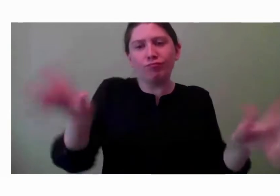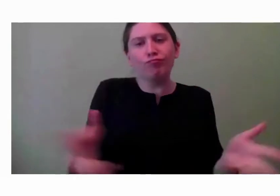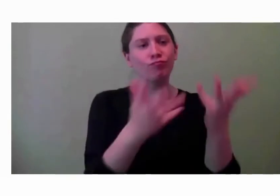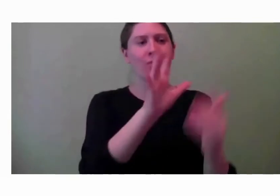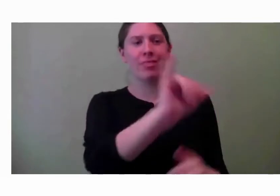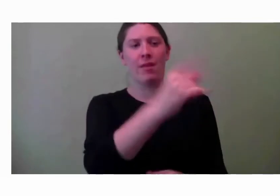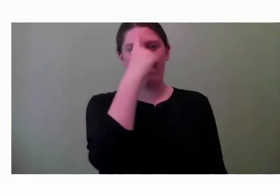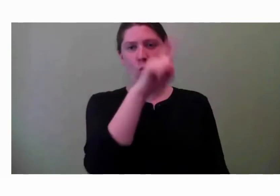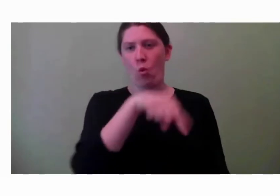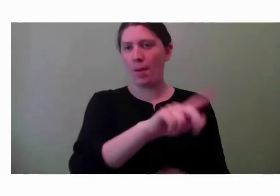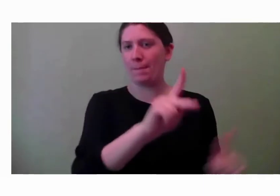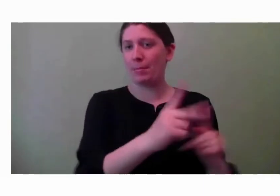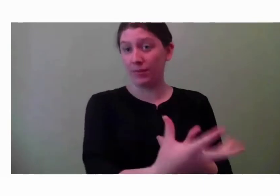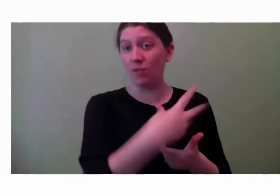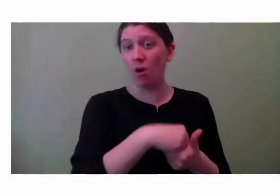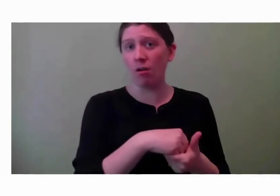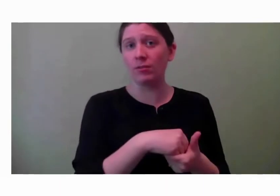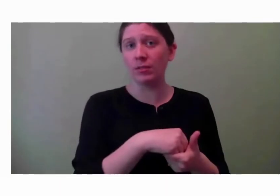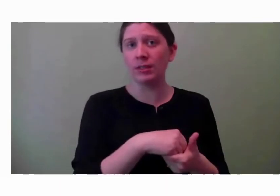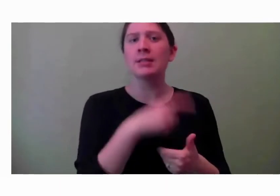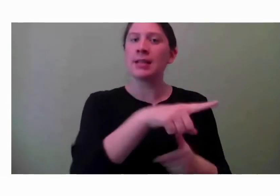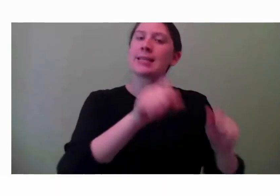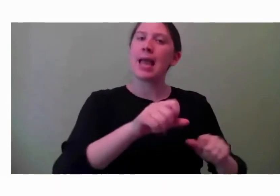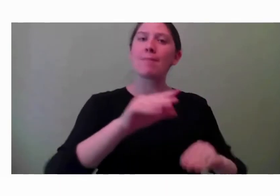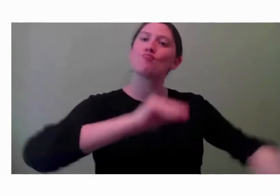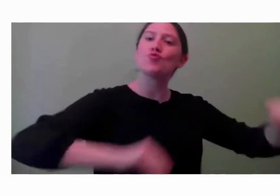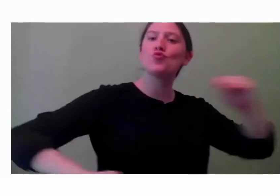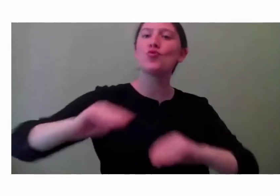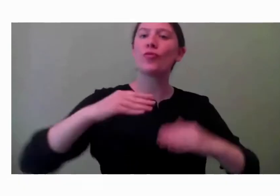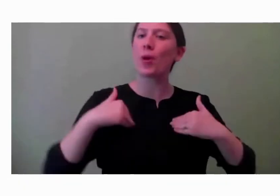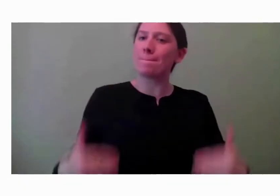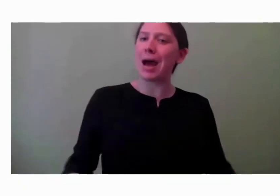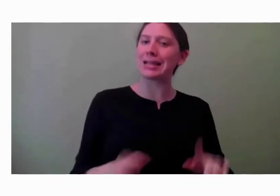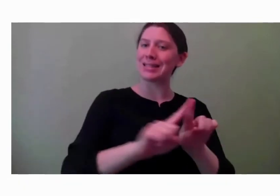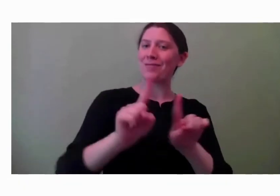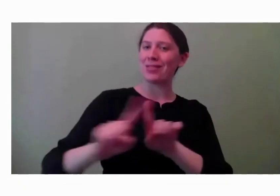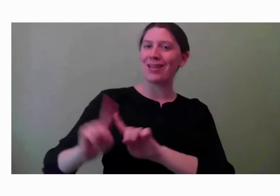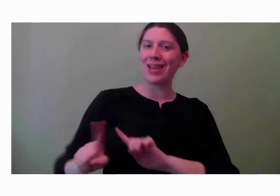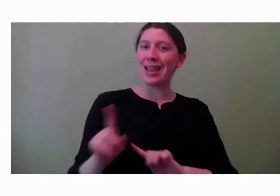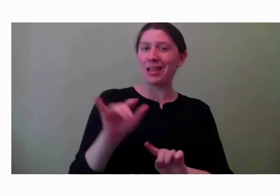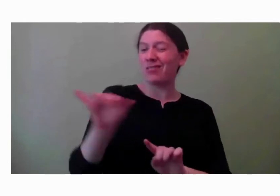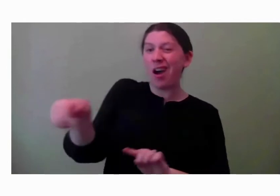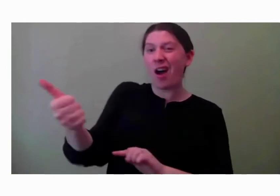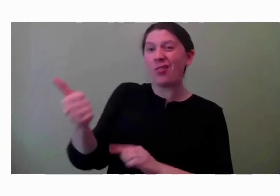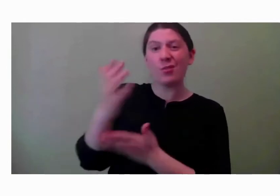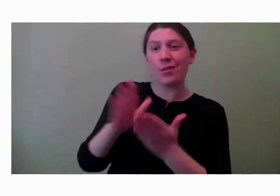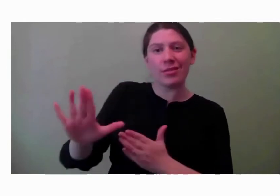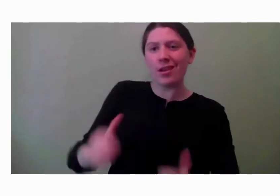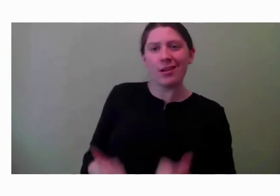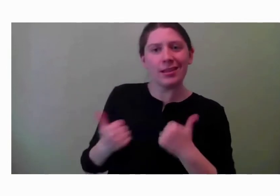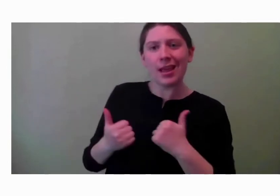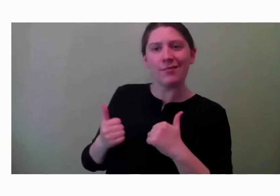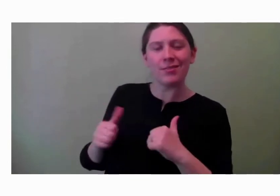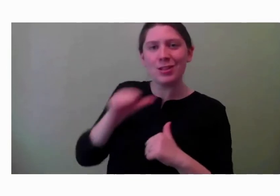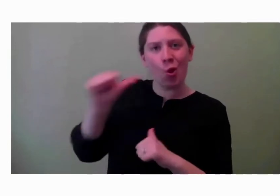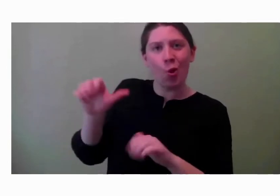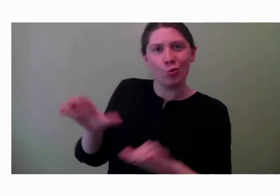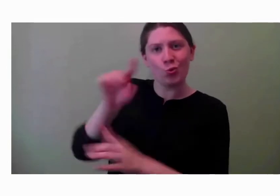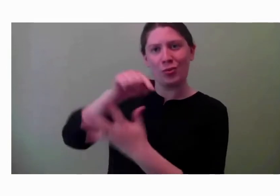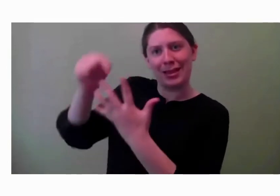And it allows them to move their bodies in ways that they may not be able to do in other parts of their lives. I think the physical aspect is huge for what we do,